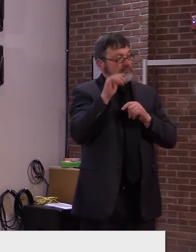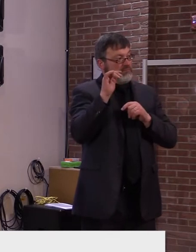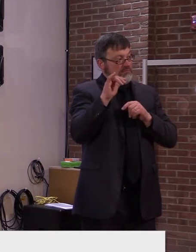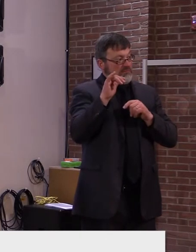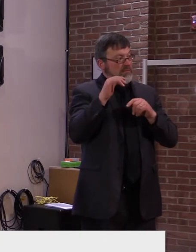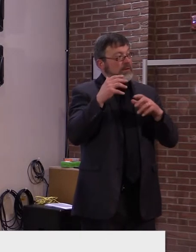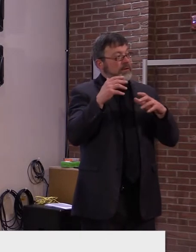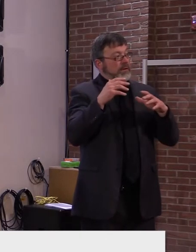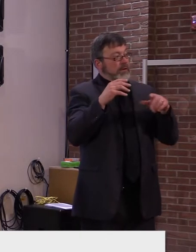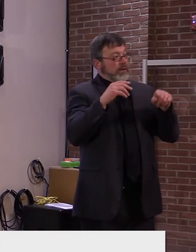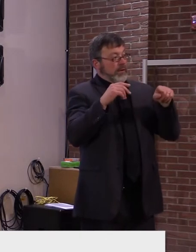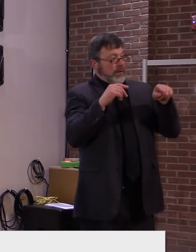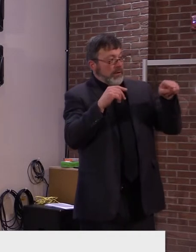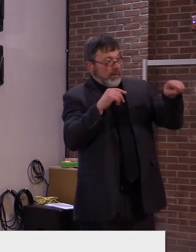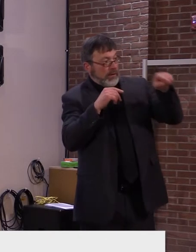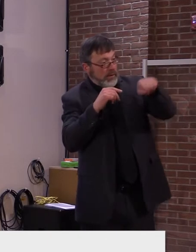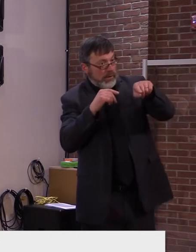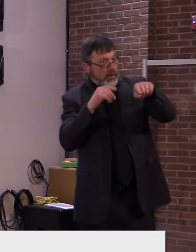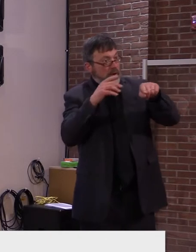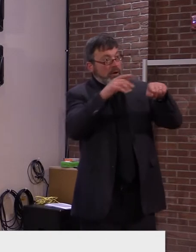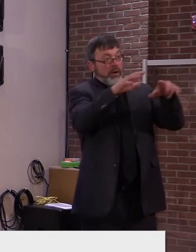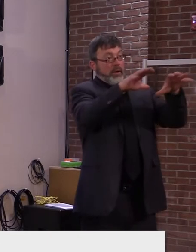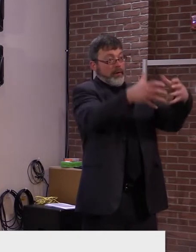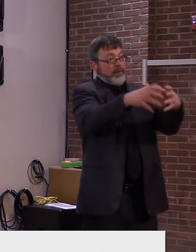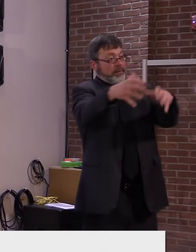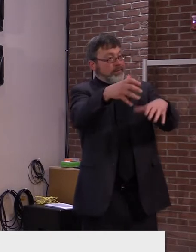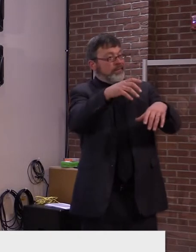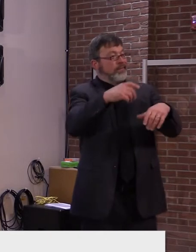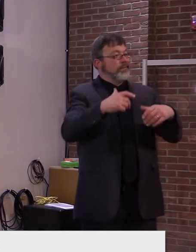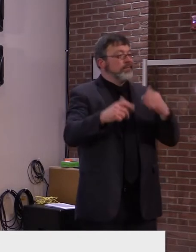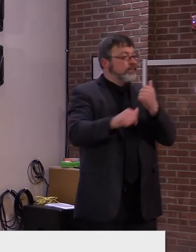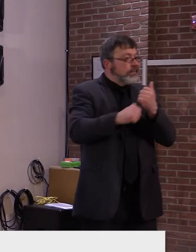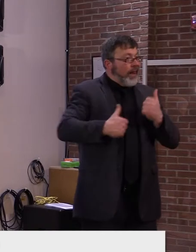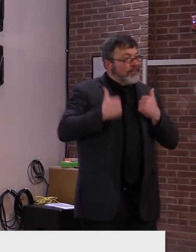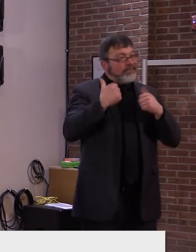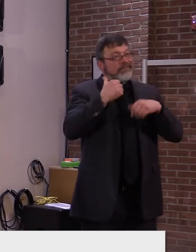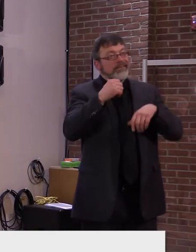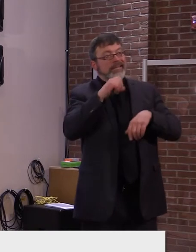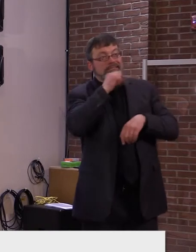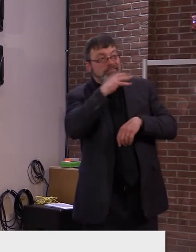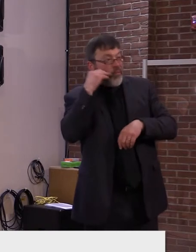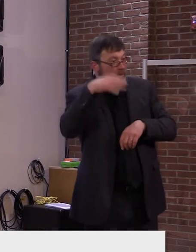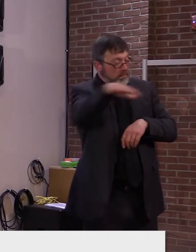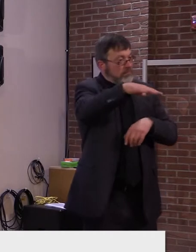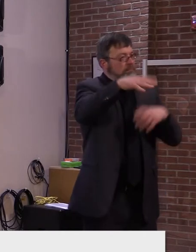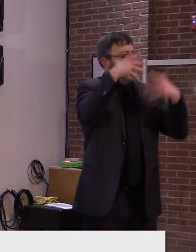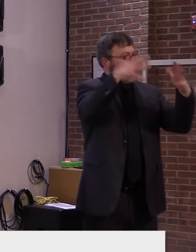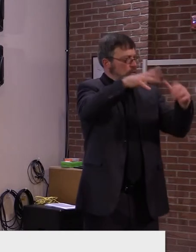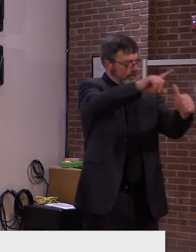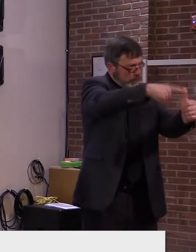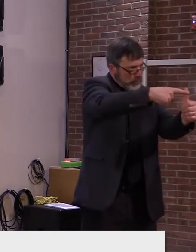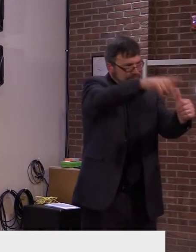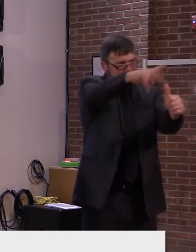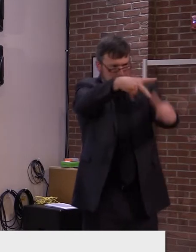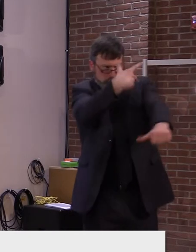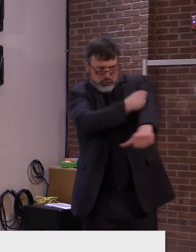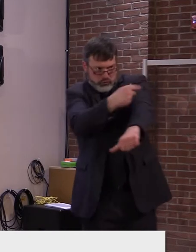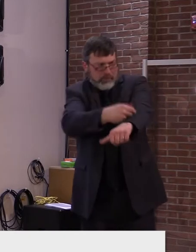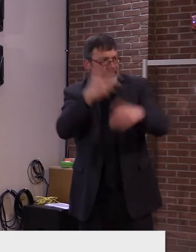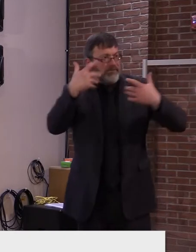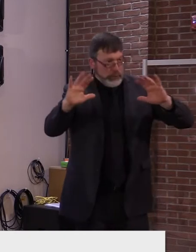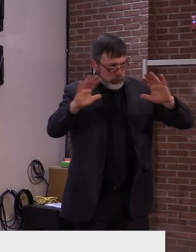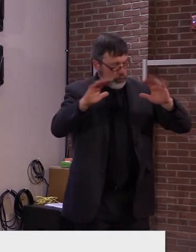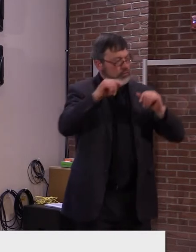dose and in terms of all skilled nursing facilities, assisted living facilities, and residential